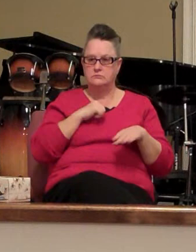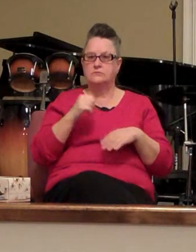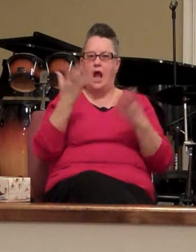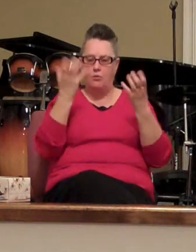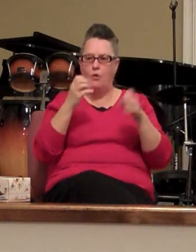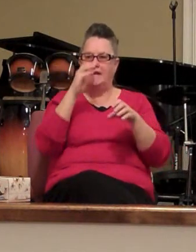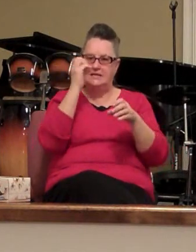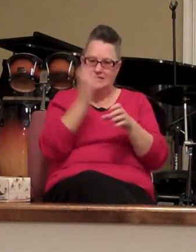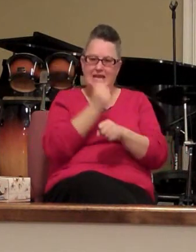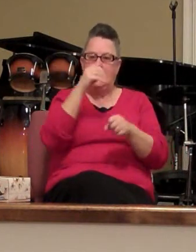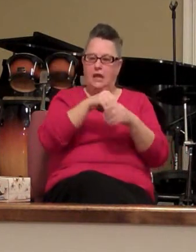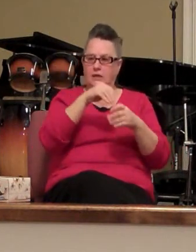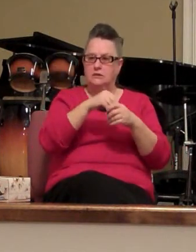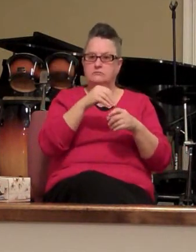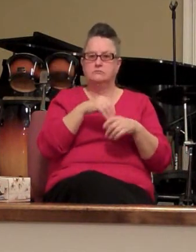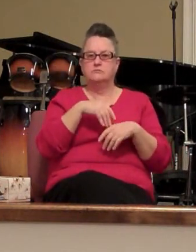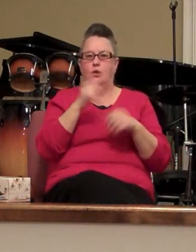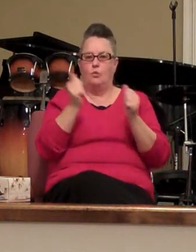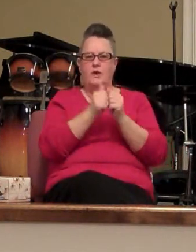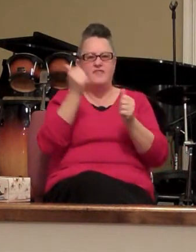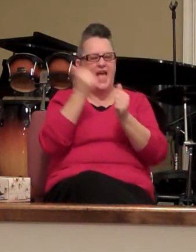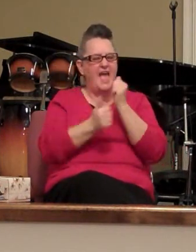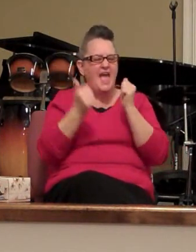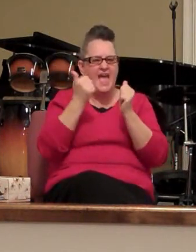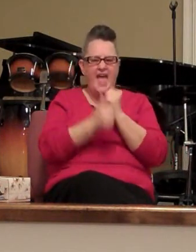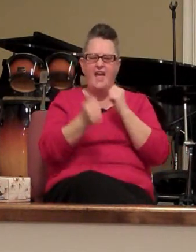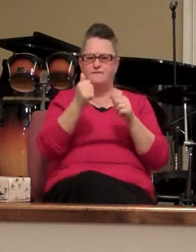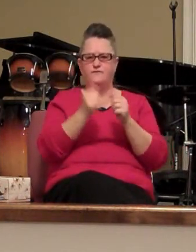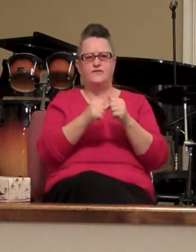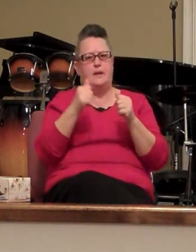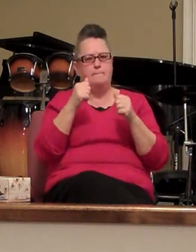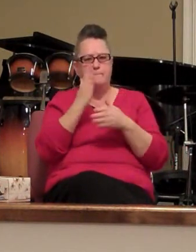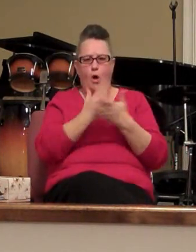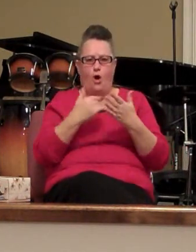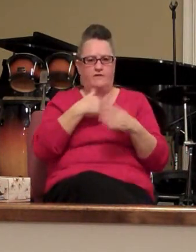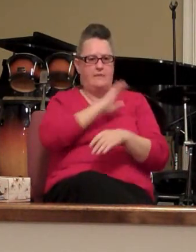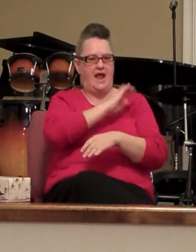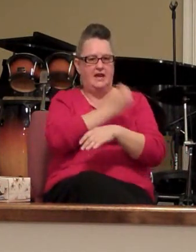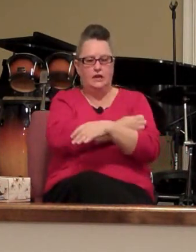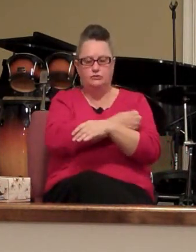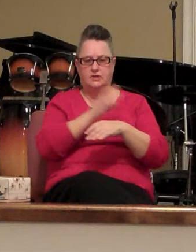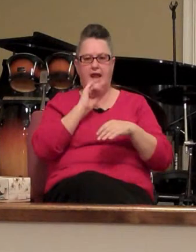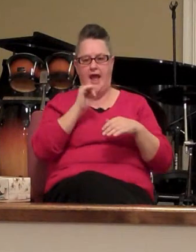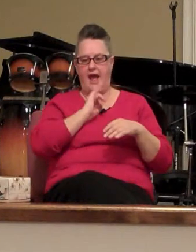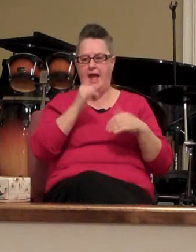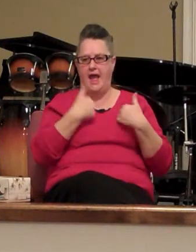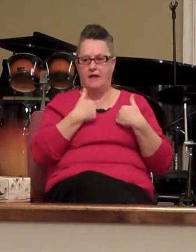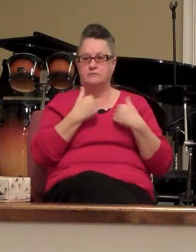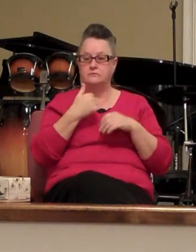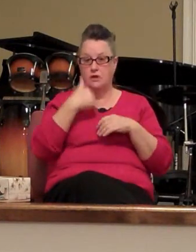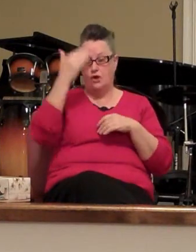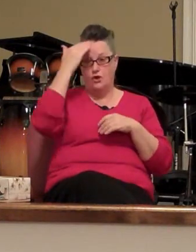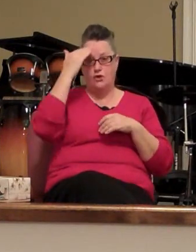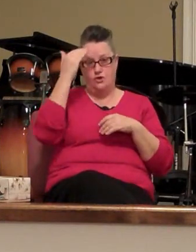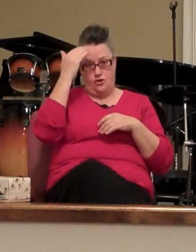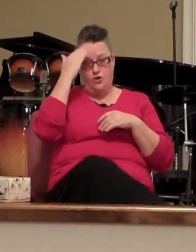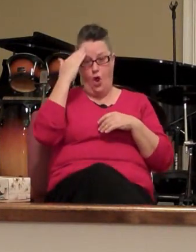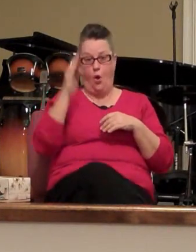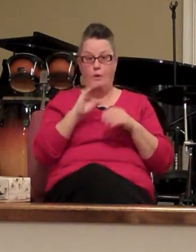into this thing with every ounce of energy that I have more than ever we need to pay attention